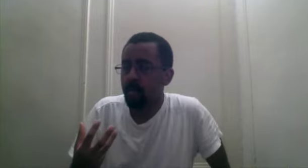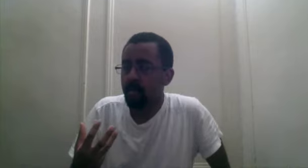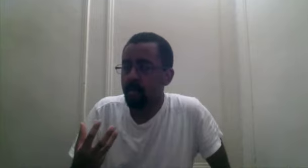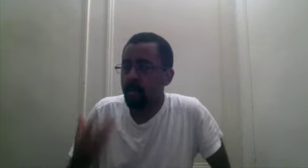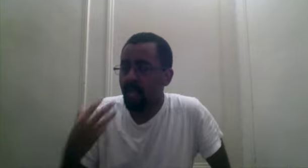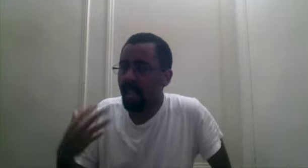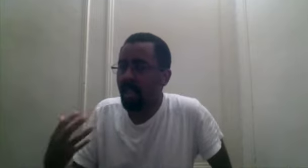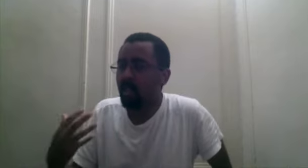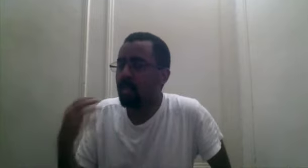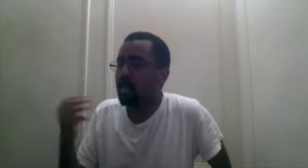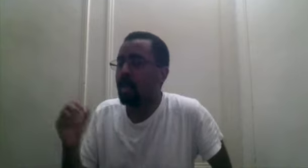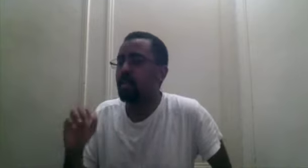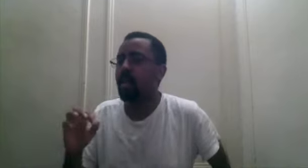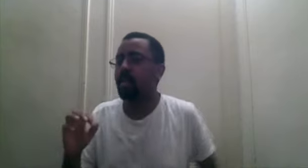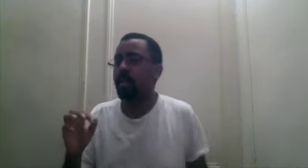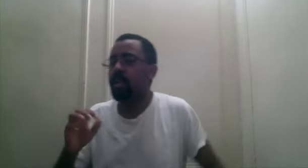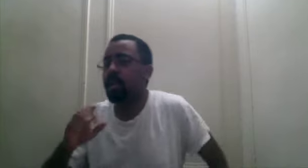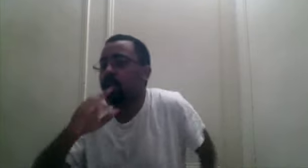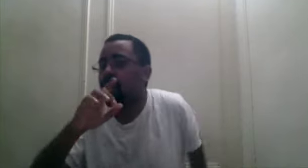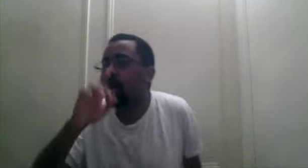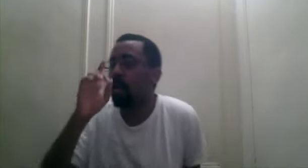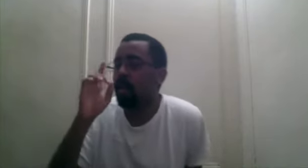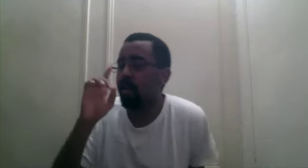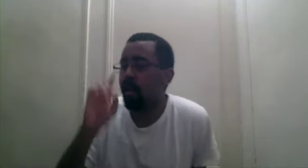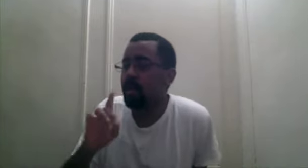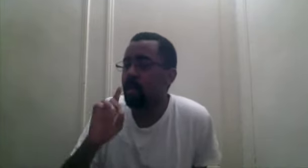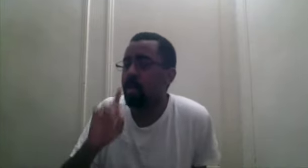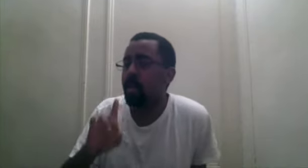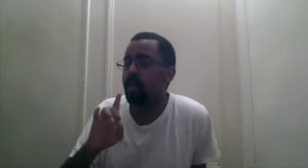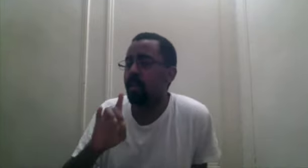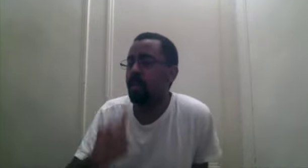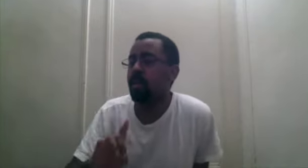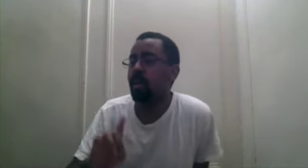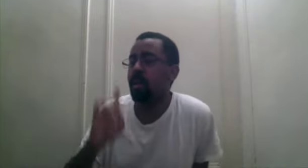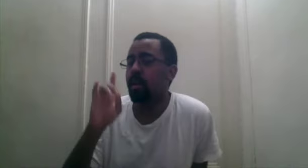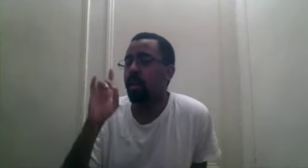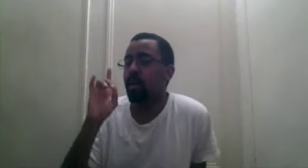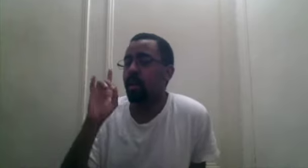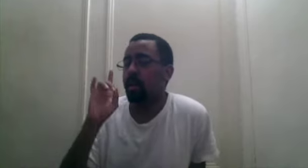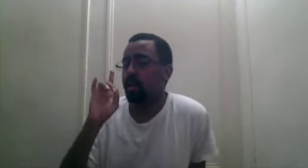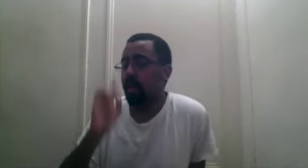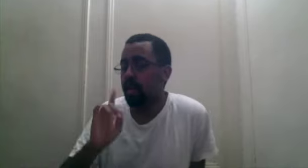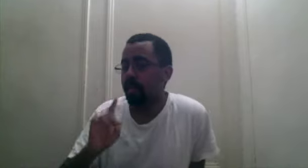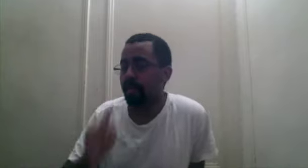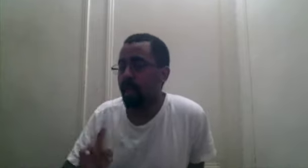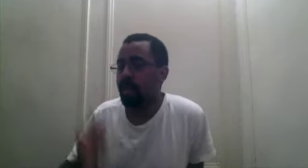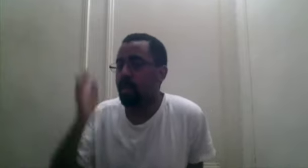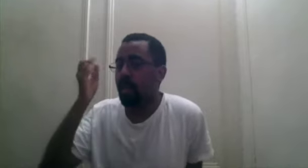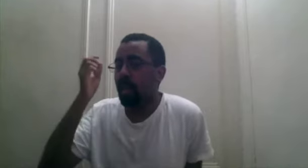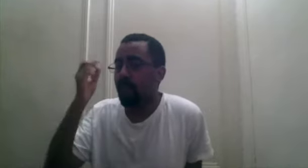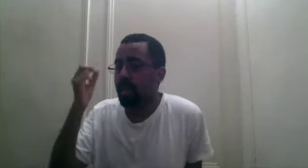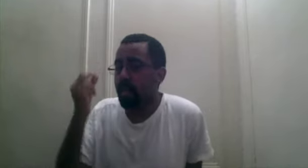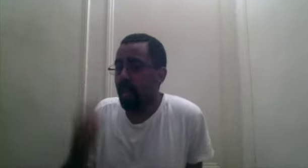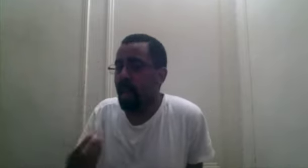Did he? Or is that a translation error? Because if that's a translation error, that should be fixed. If it's not,